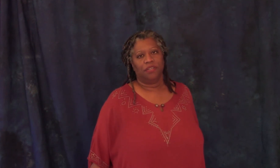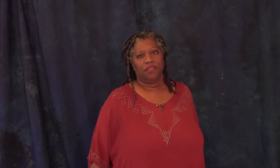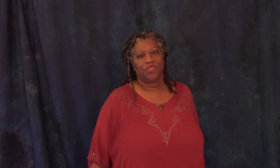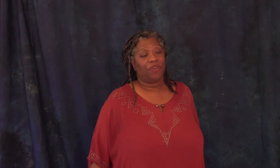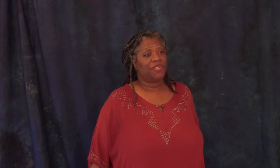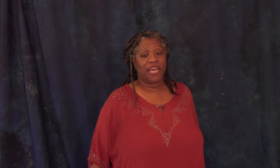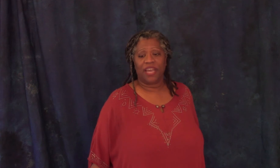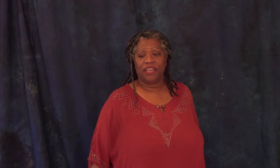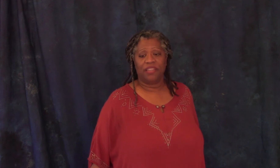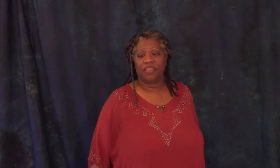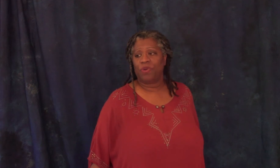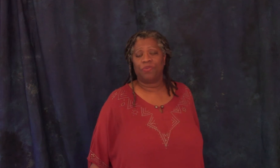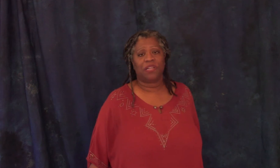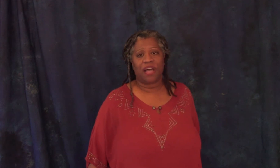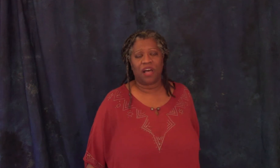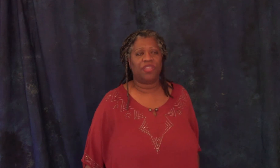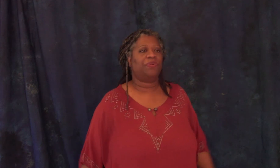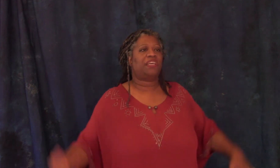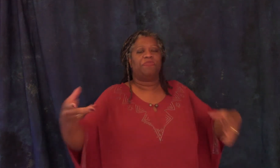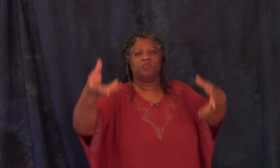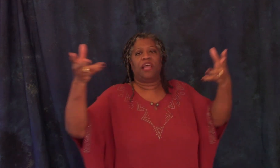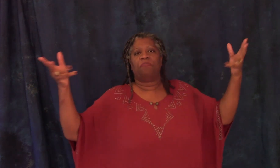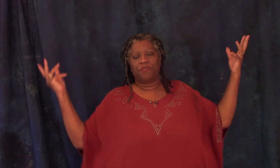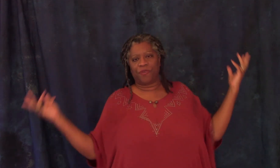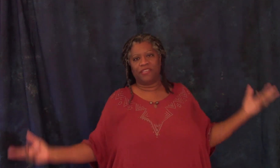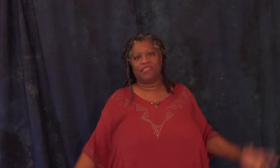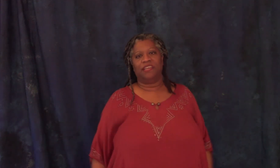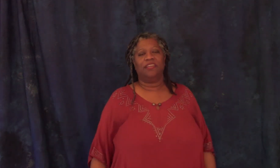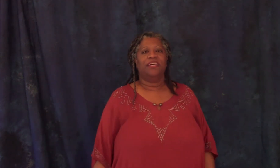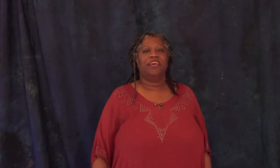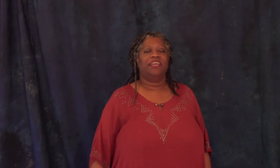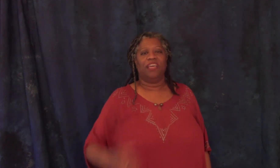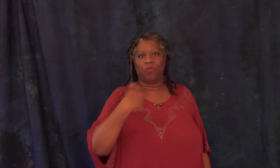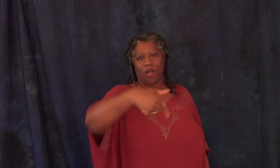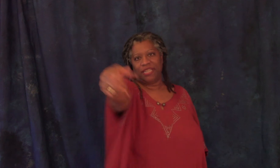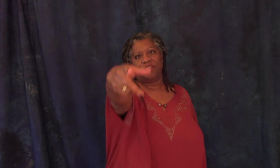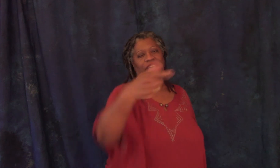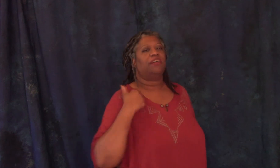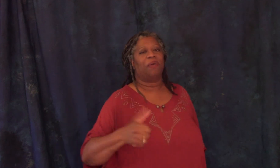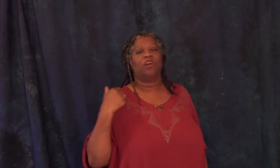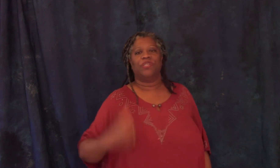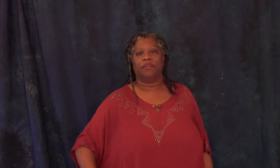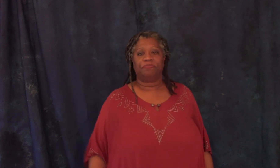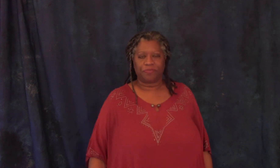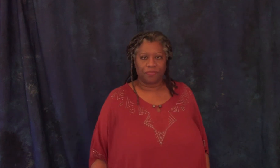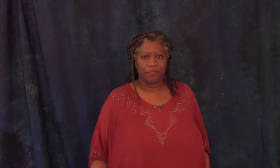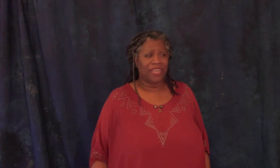so every day that the weather would allow they would set up this elaborate fake scene and the king would walk down to the gate and come back and go inside it